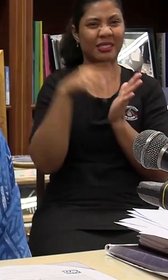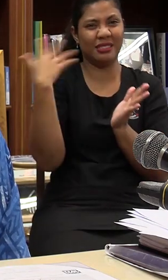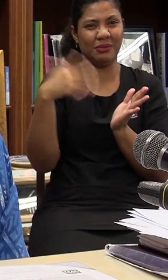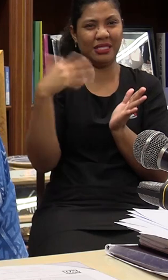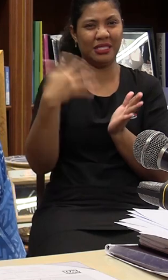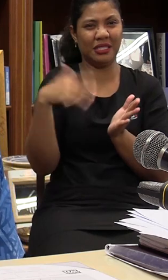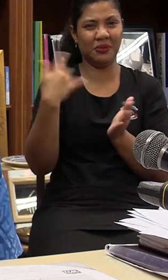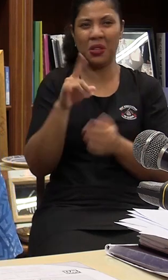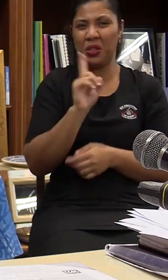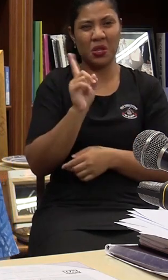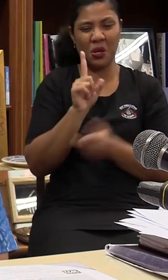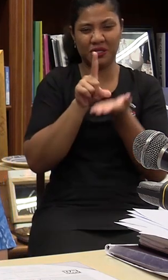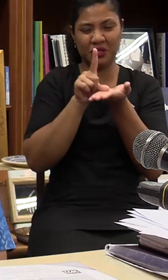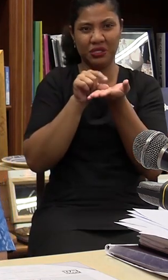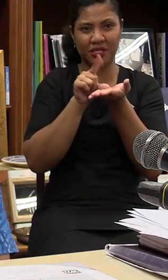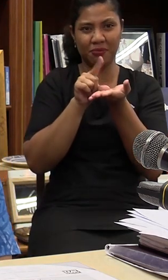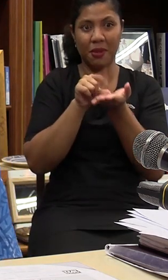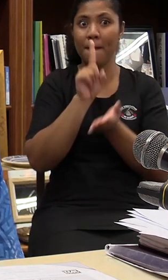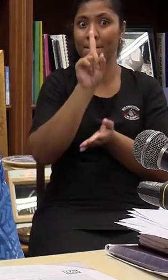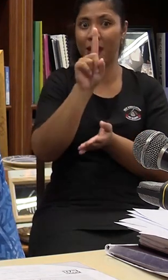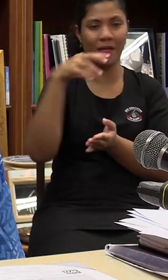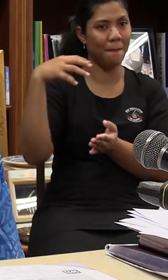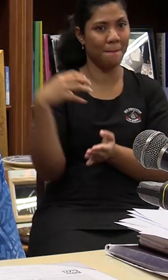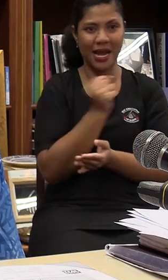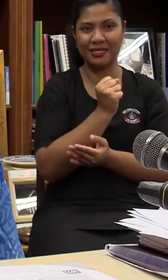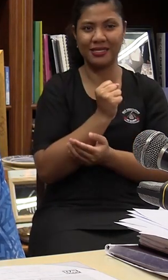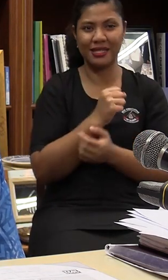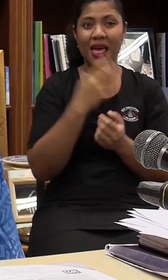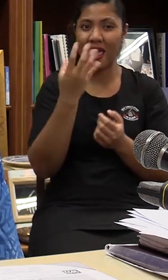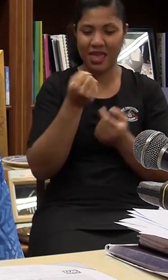I'm going live with